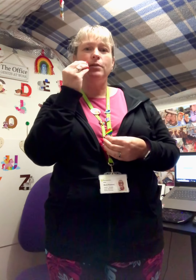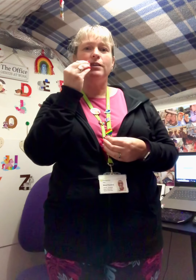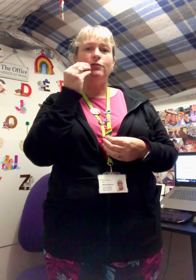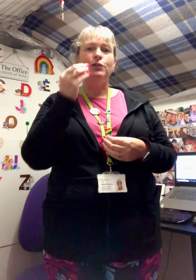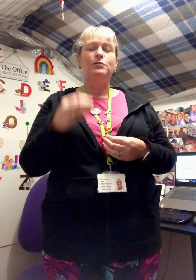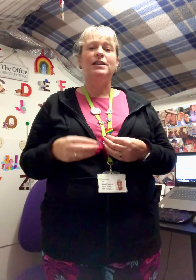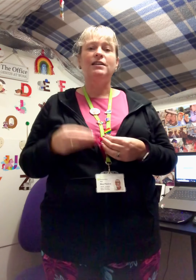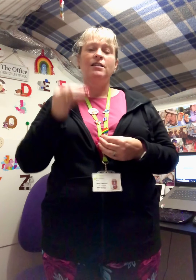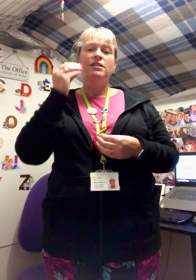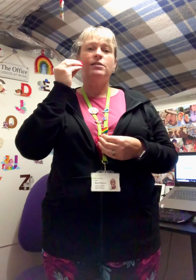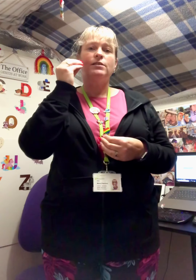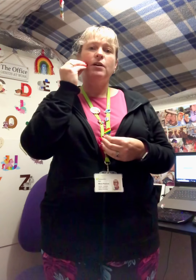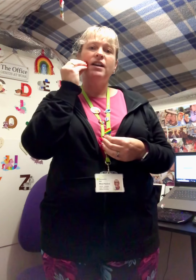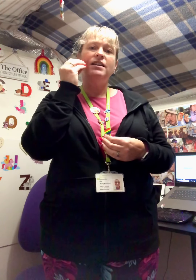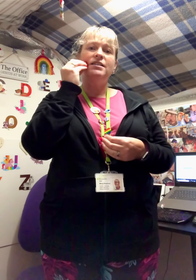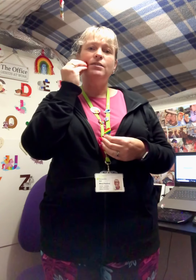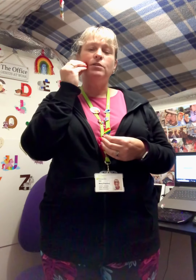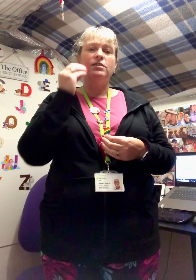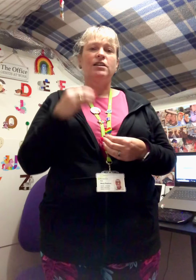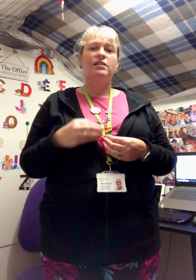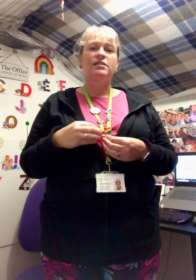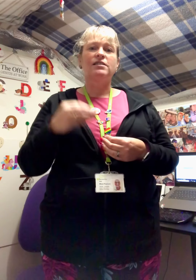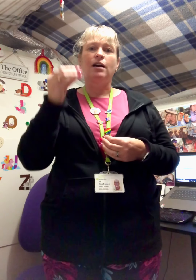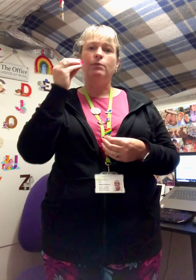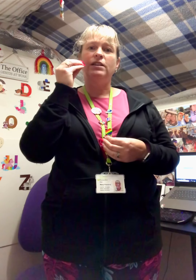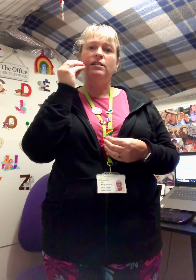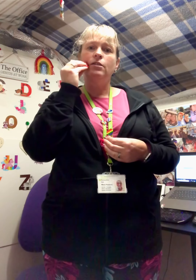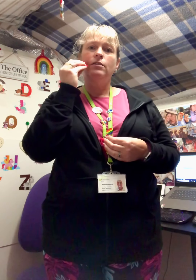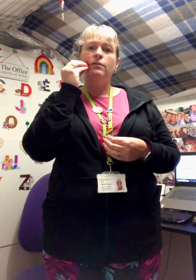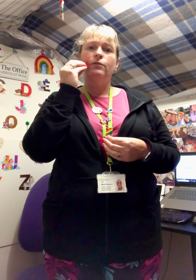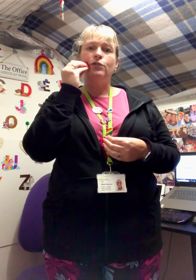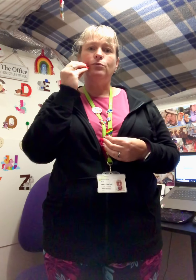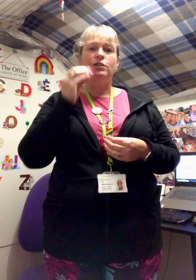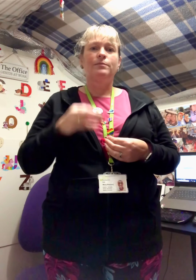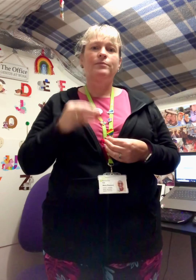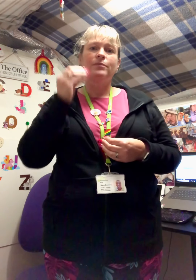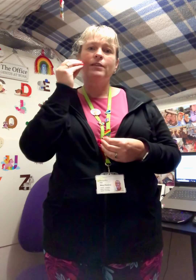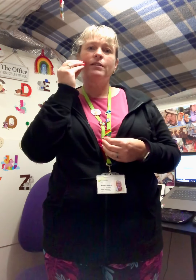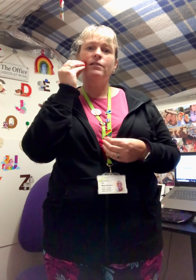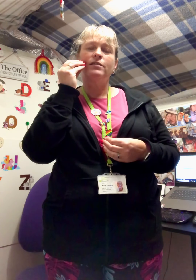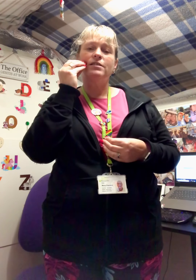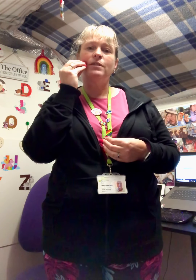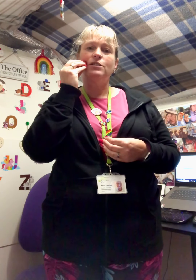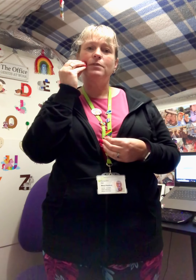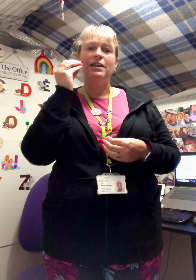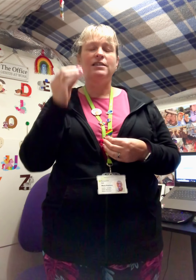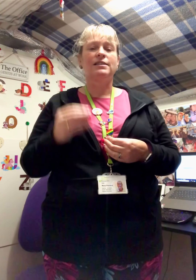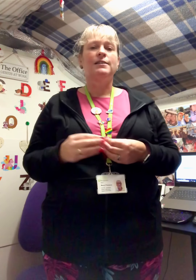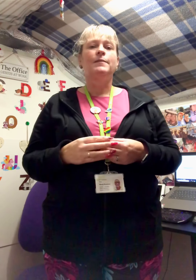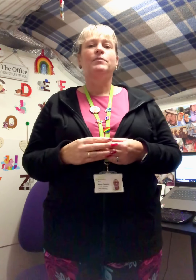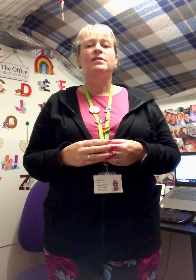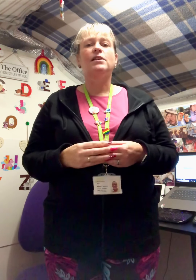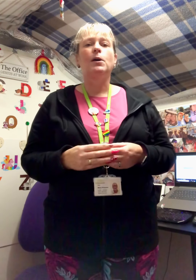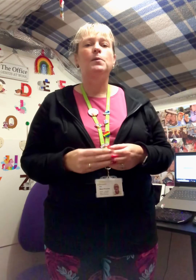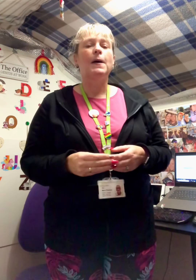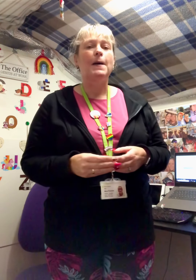the food in so it's quite an easy one to to start with in food something to eat so um